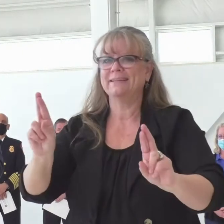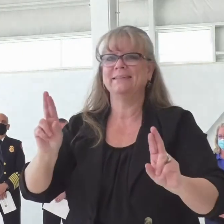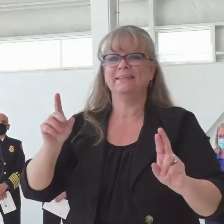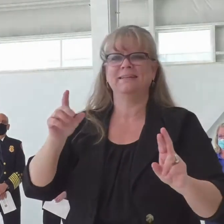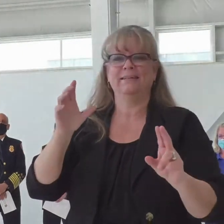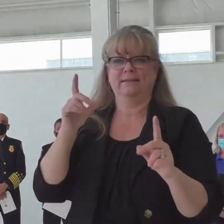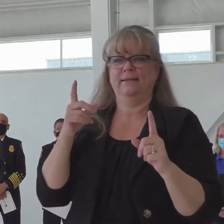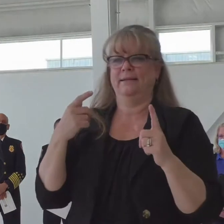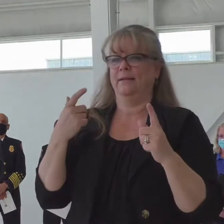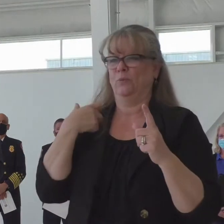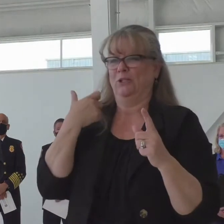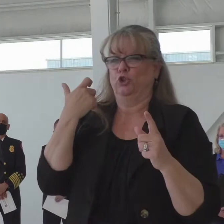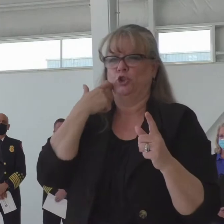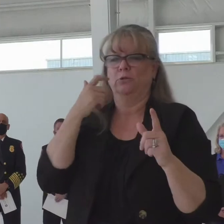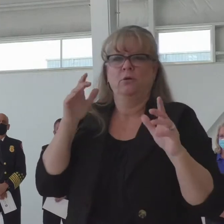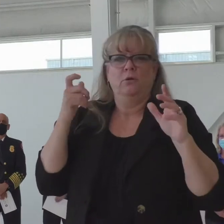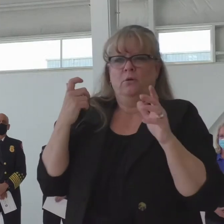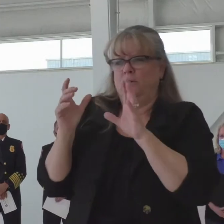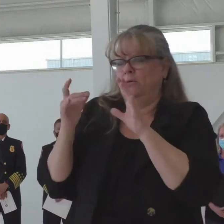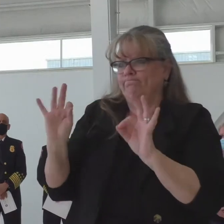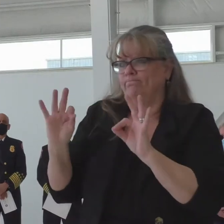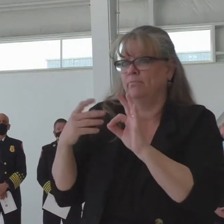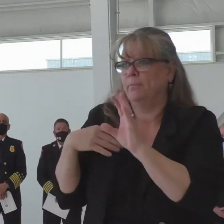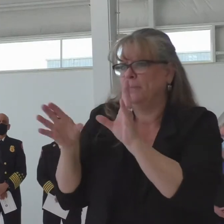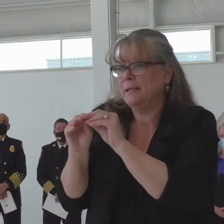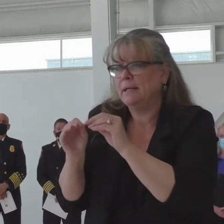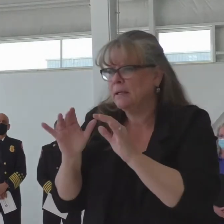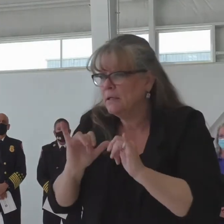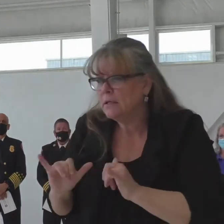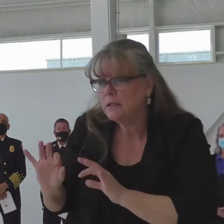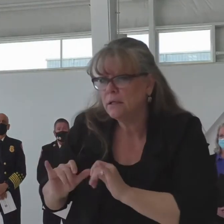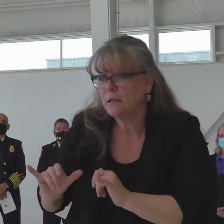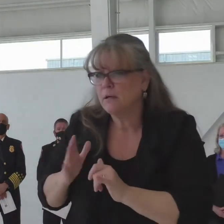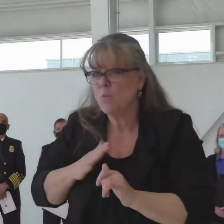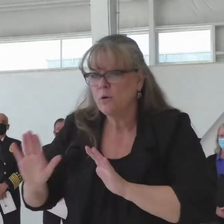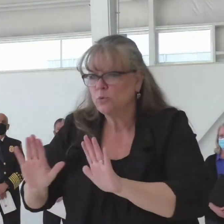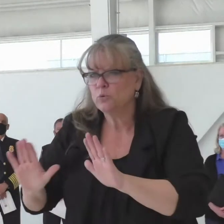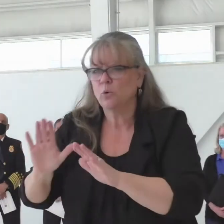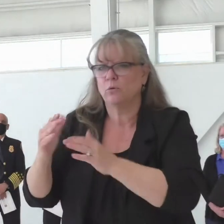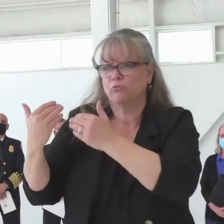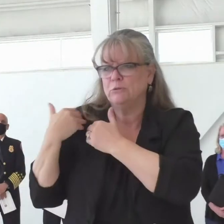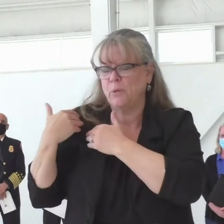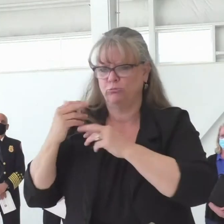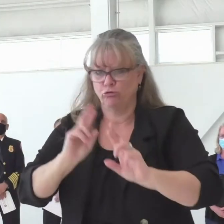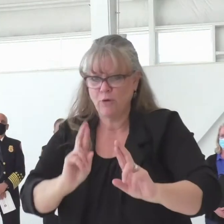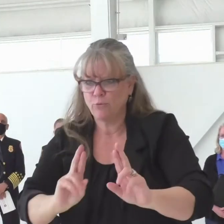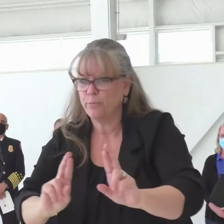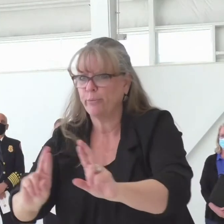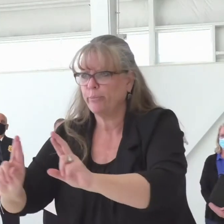and all the partners talked about their readiness and they're ready to go for this year.